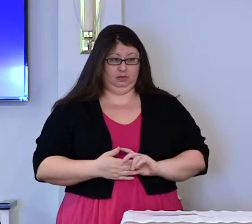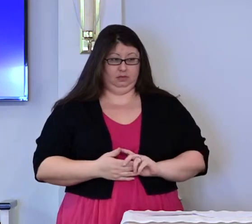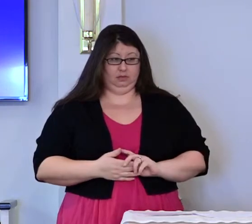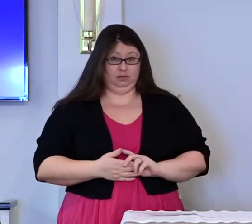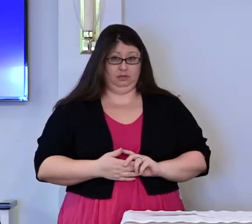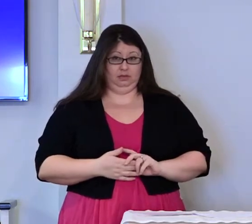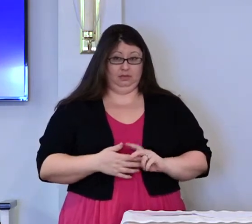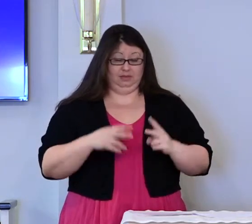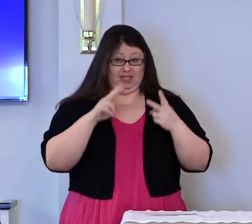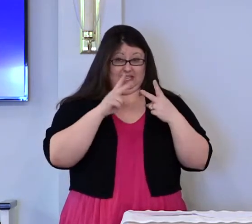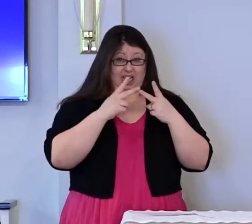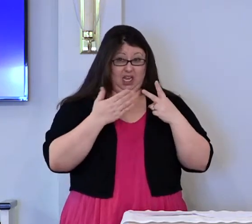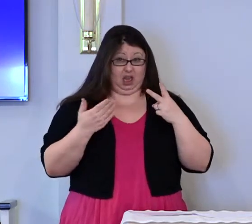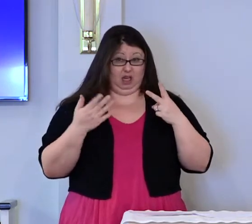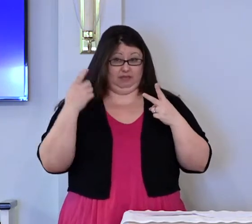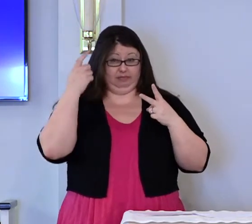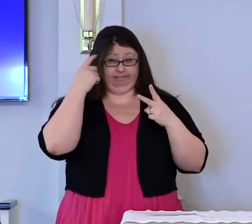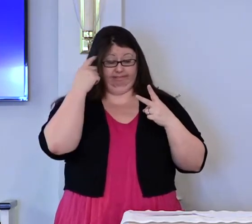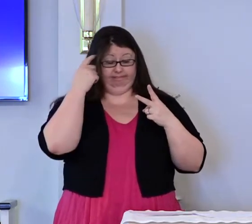Second notation,